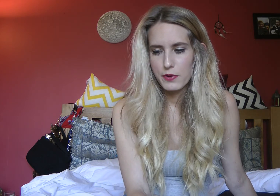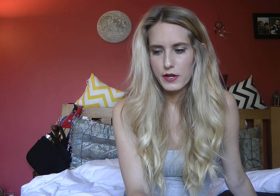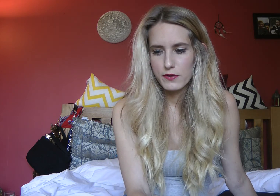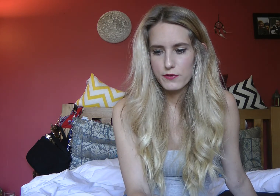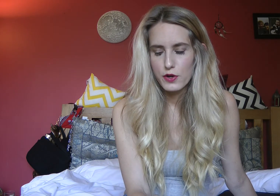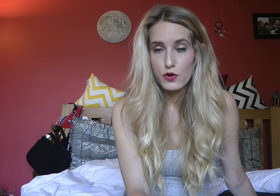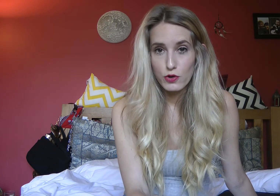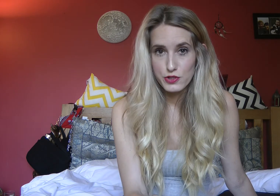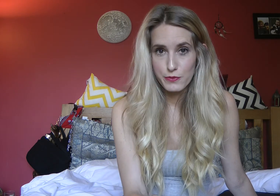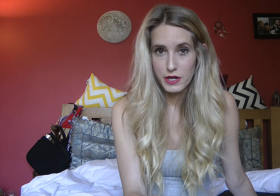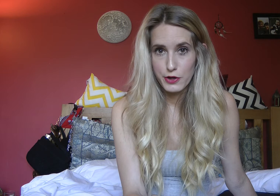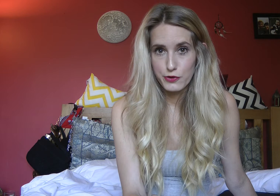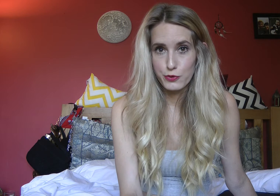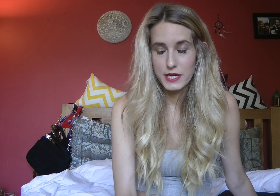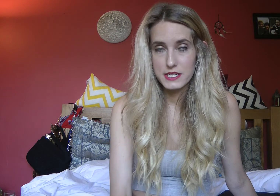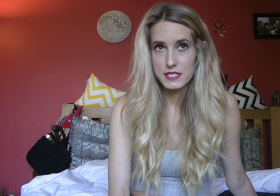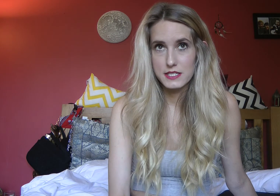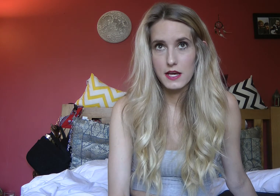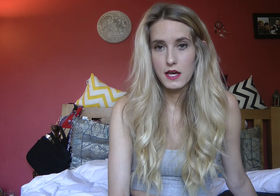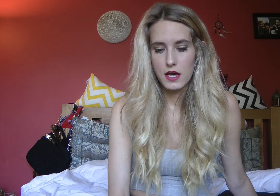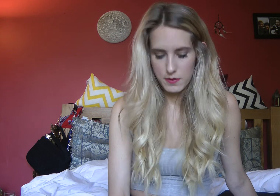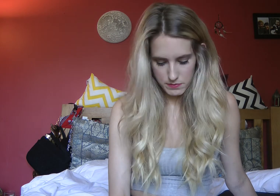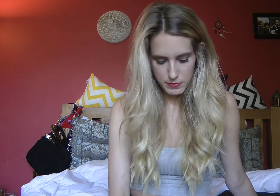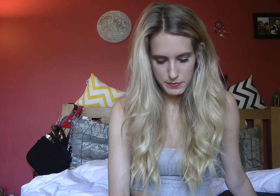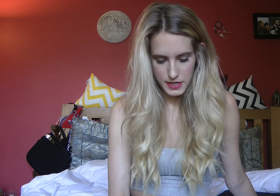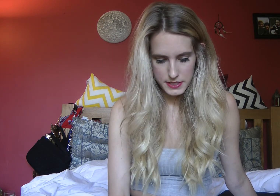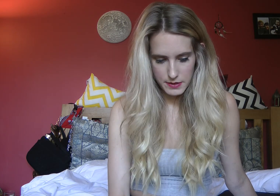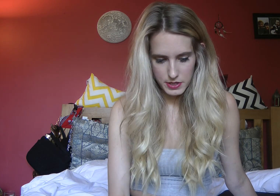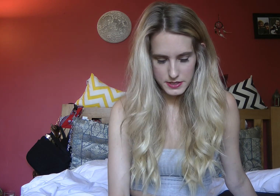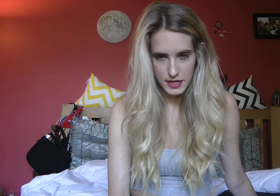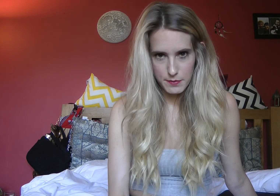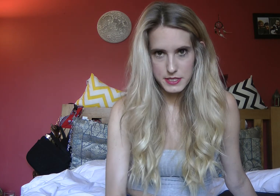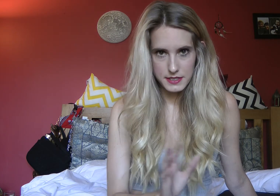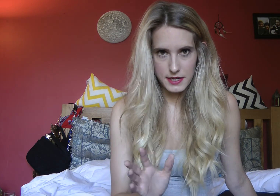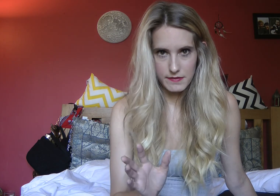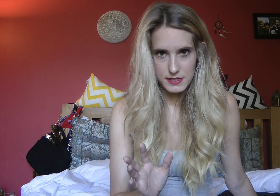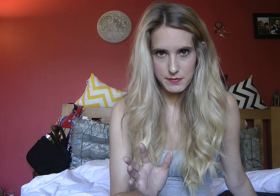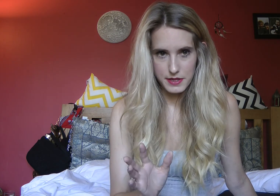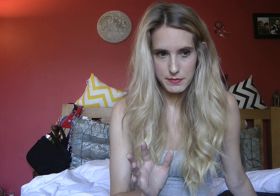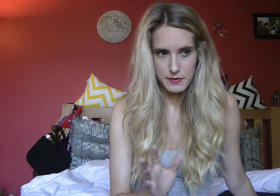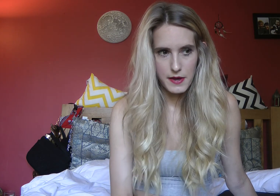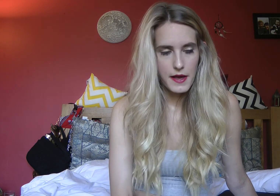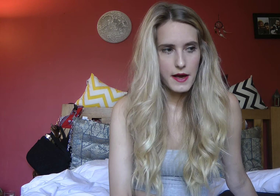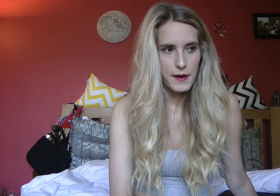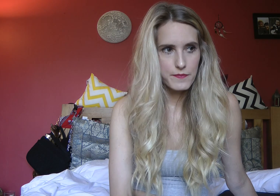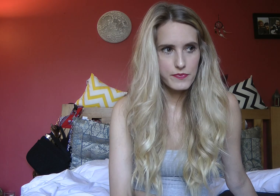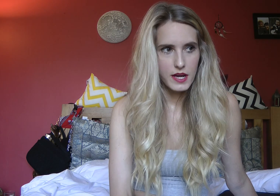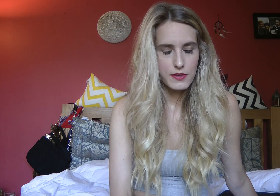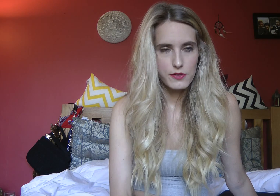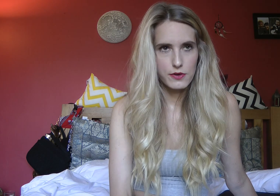point of not doing my usual which is putting my head down my eyes down and pretending I haven't seen people I thought